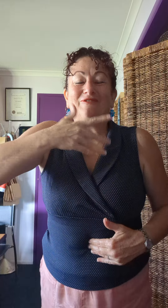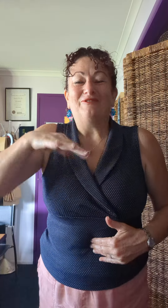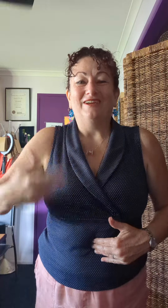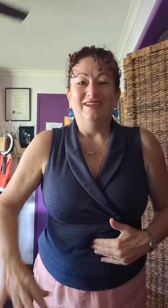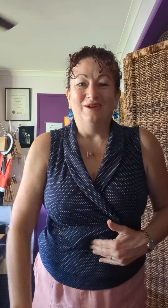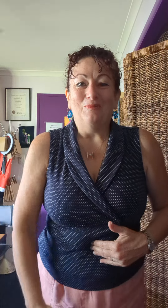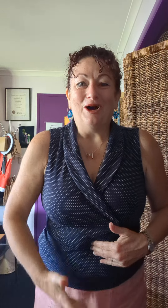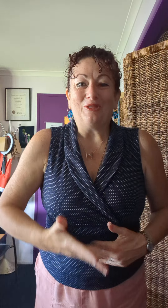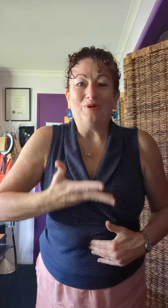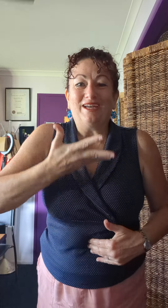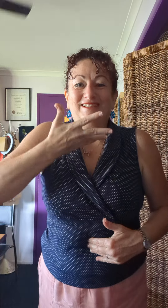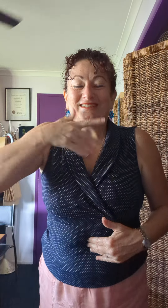pathways.